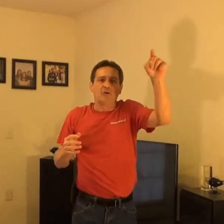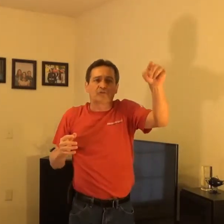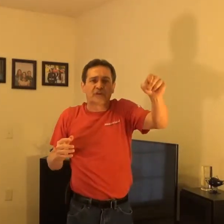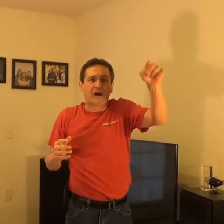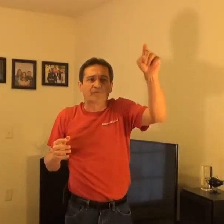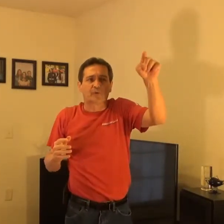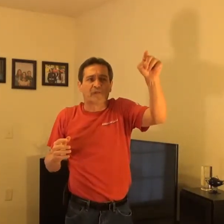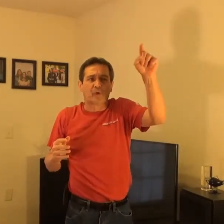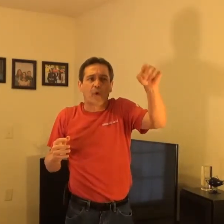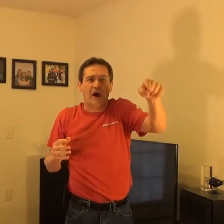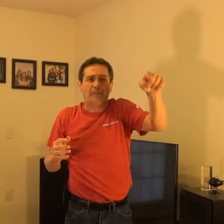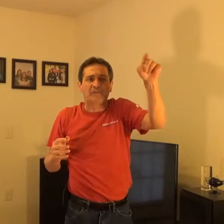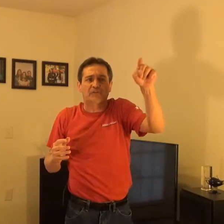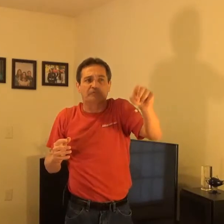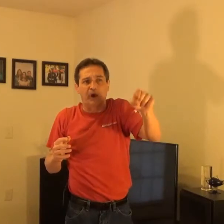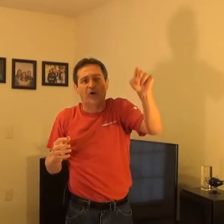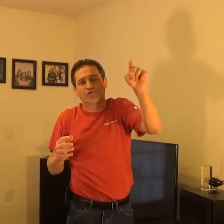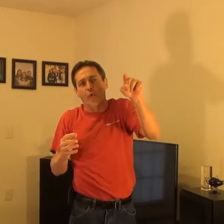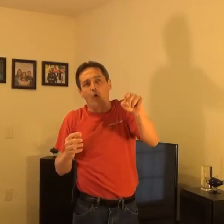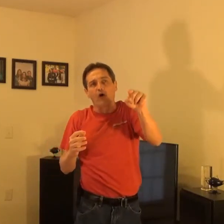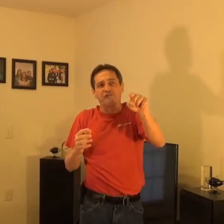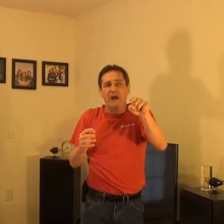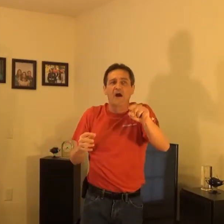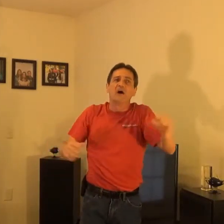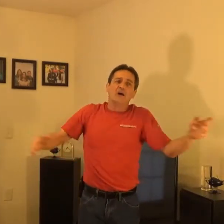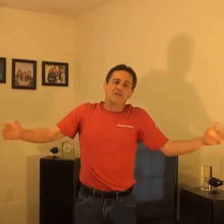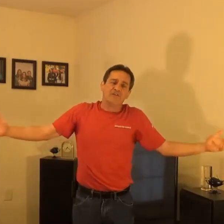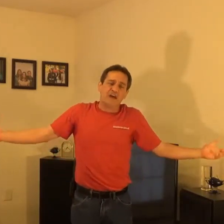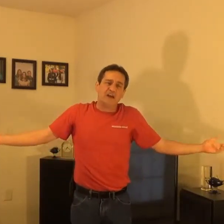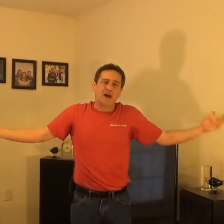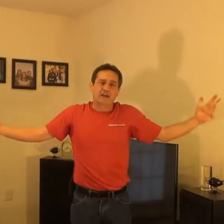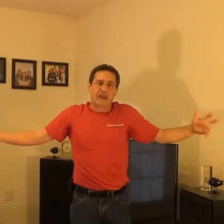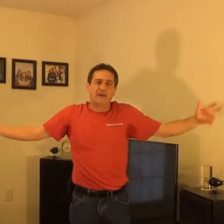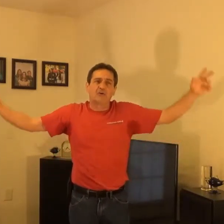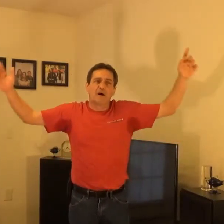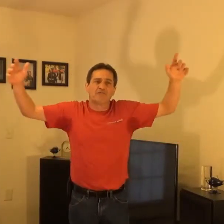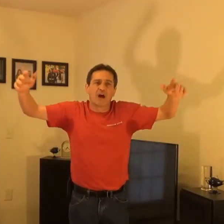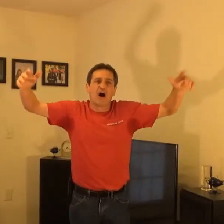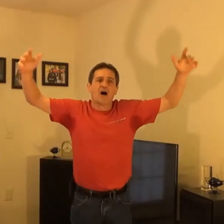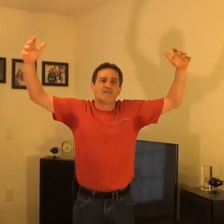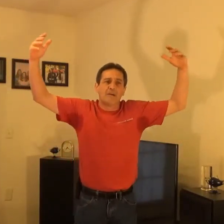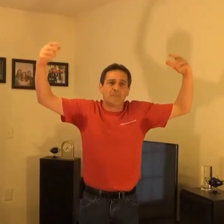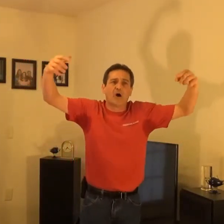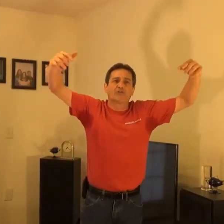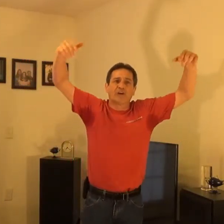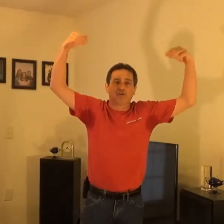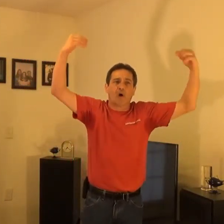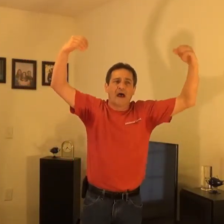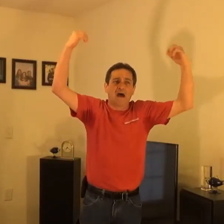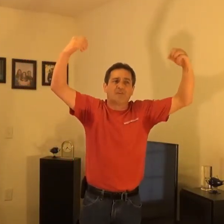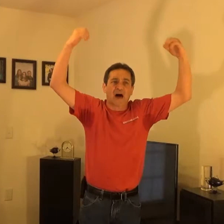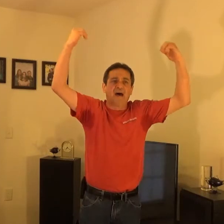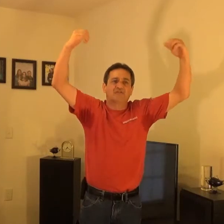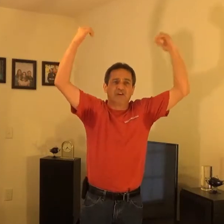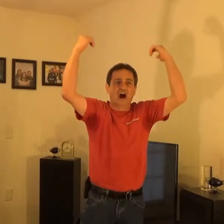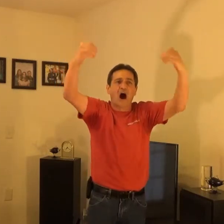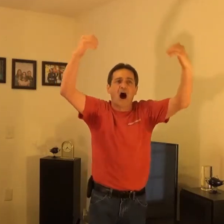yourselves with the weapons of spiritual warfare, defending a kingdom of love and mercy to an everlasting God